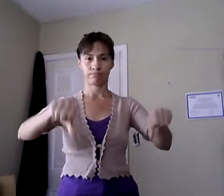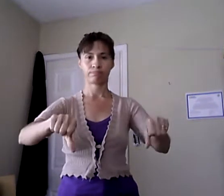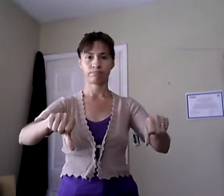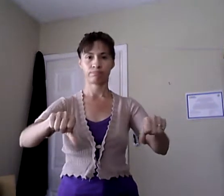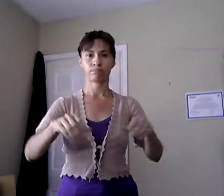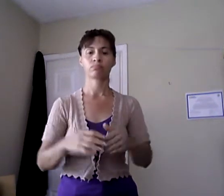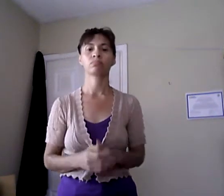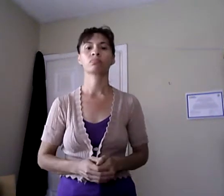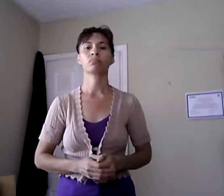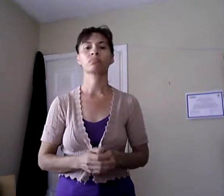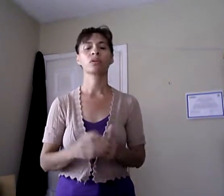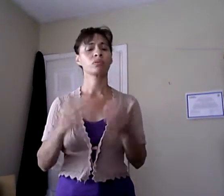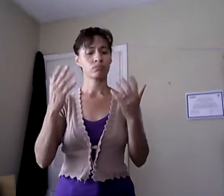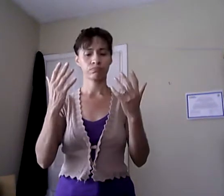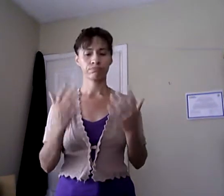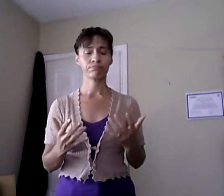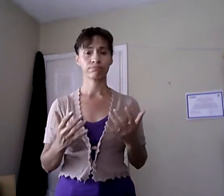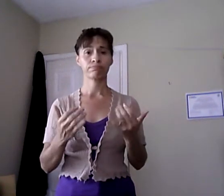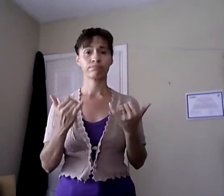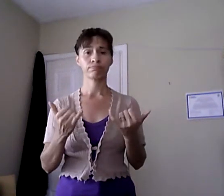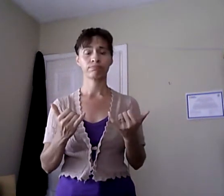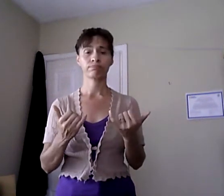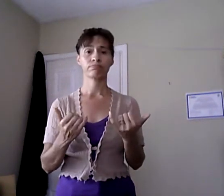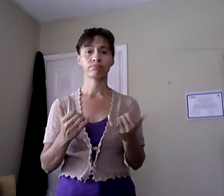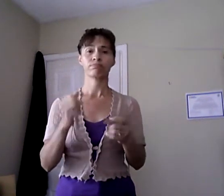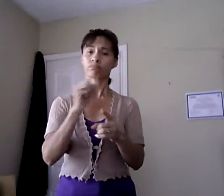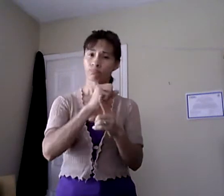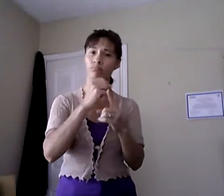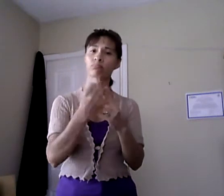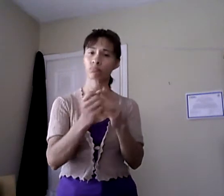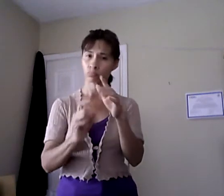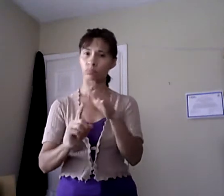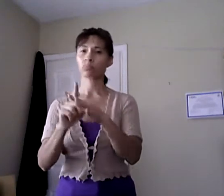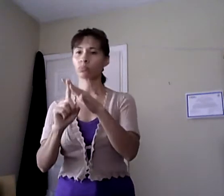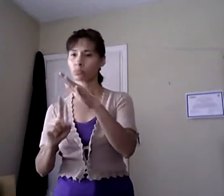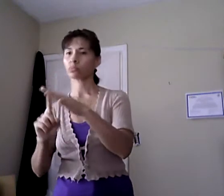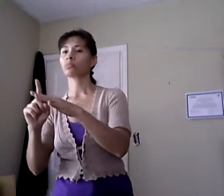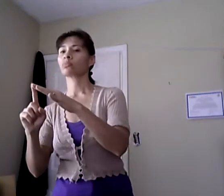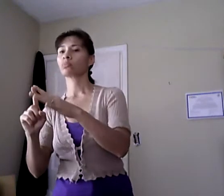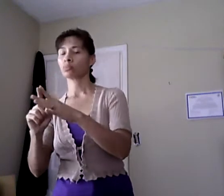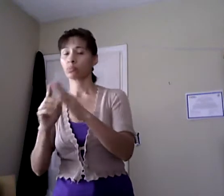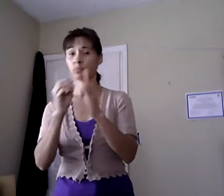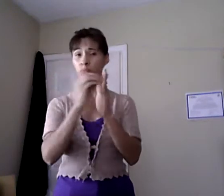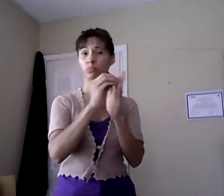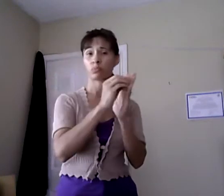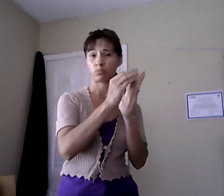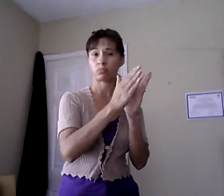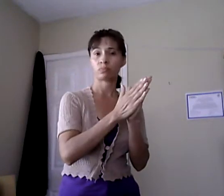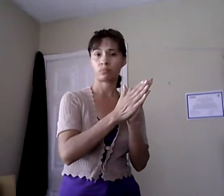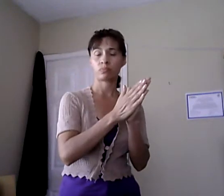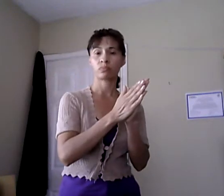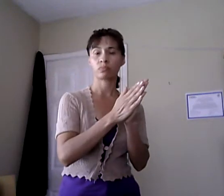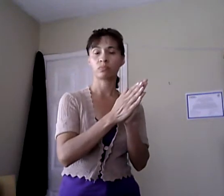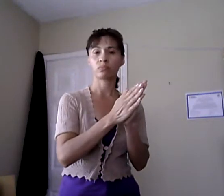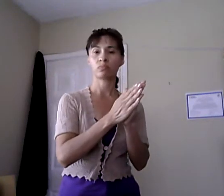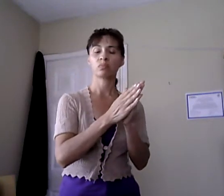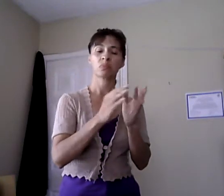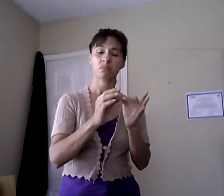Unfortunately, there have been cases reported where an inexperienced interpreter actually